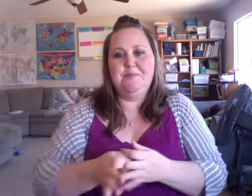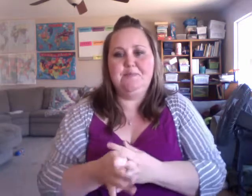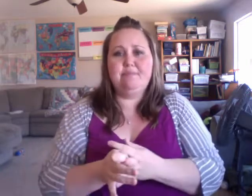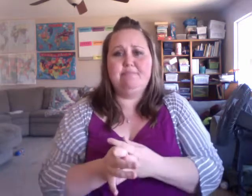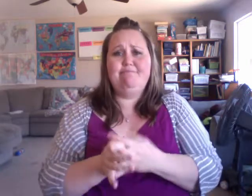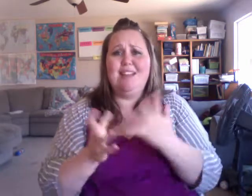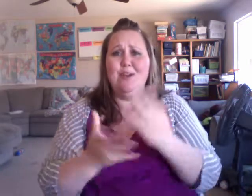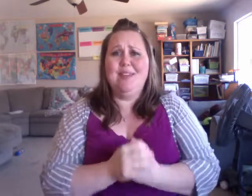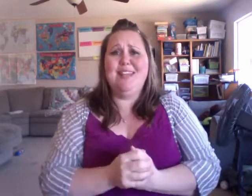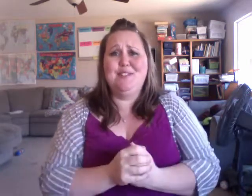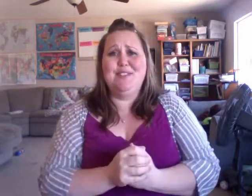That gives you some ideas. gives you some